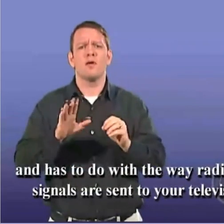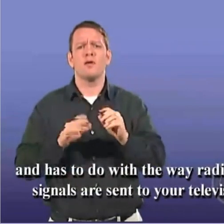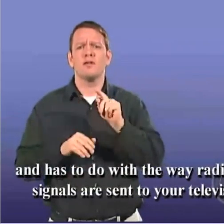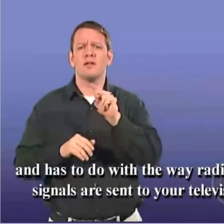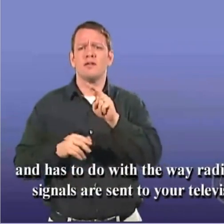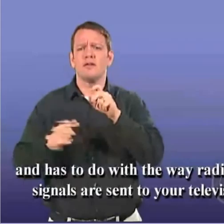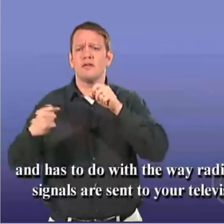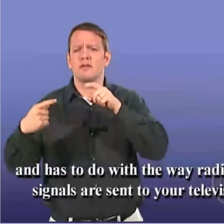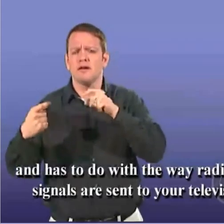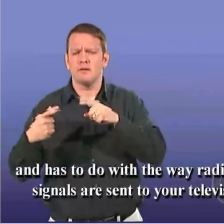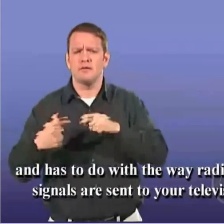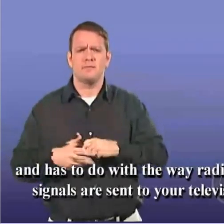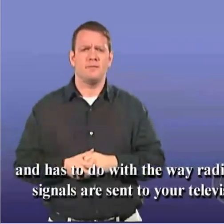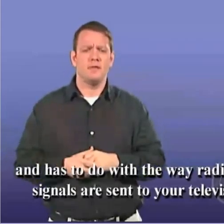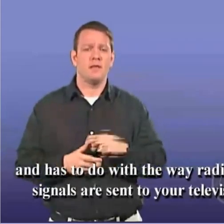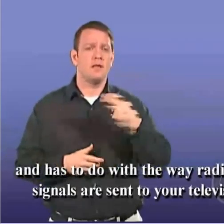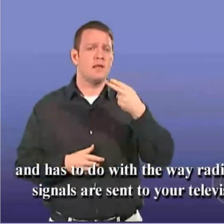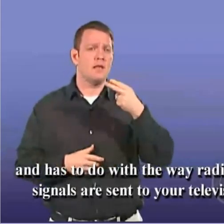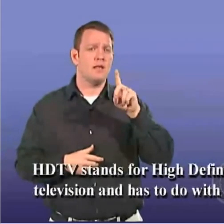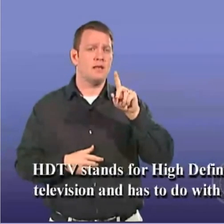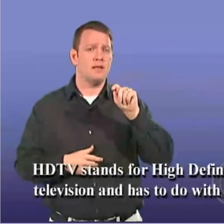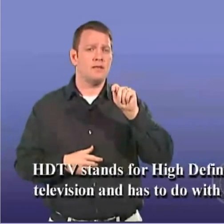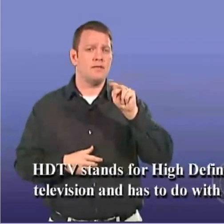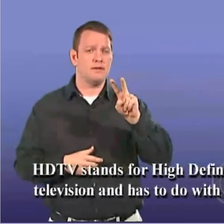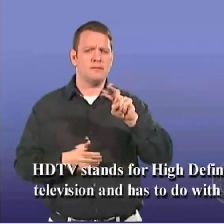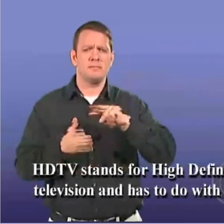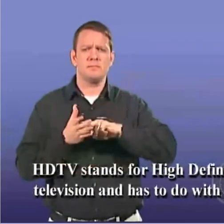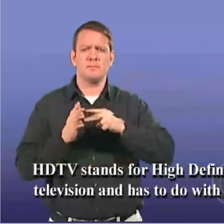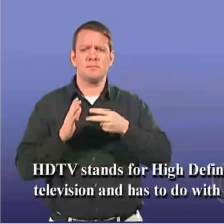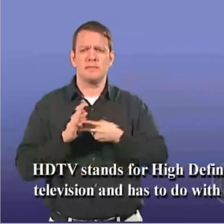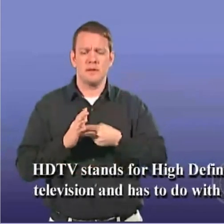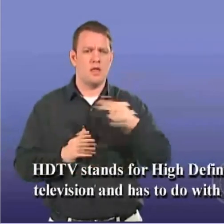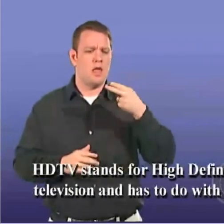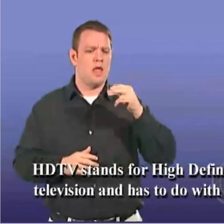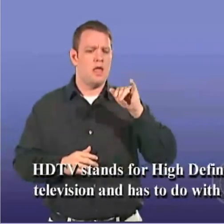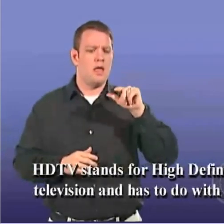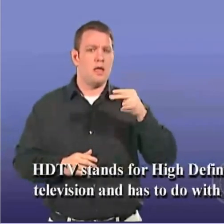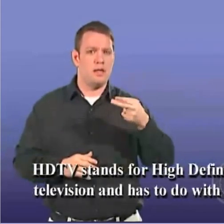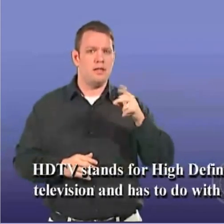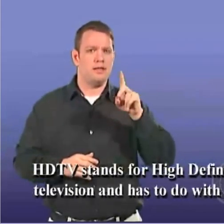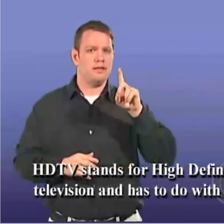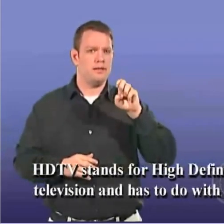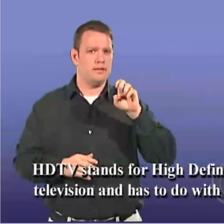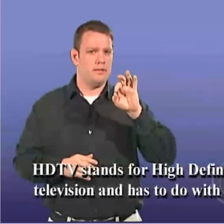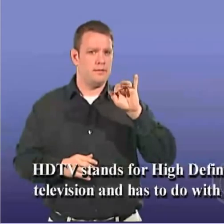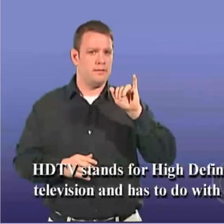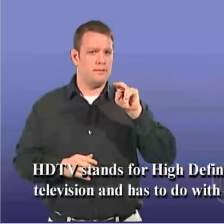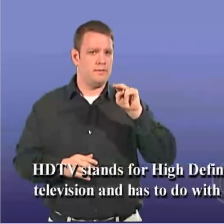wave signals are sent to your television. HDTV stands for high definition television,